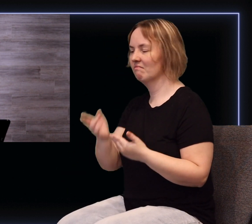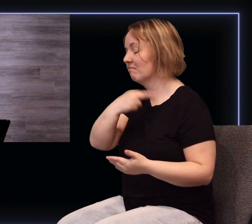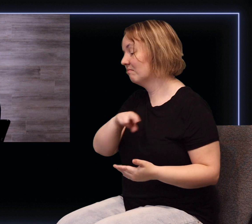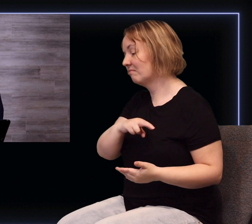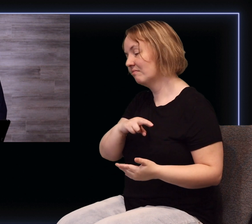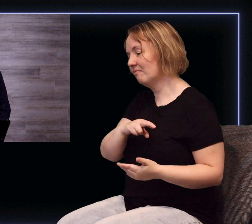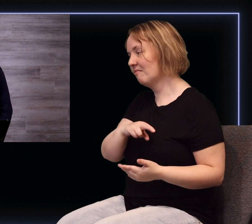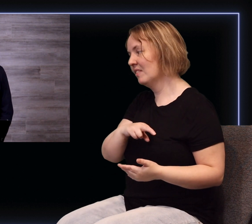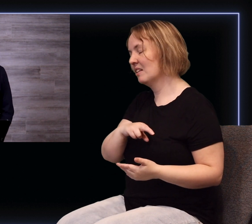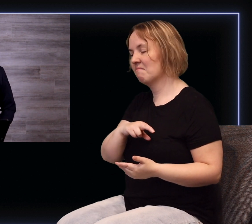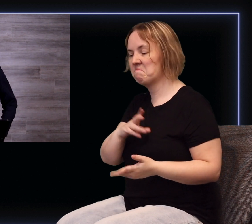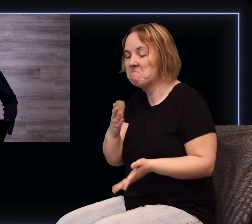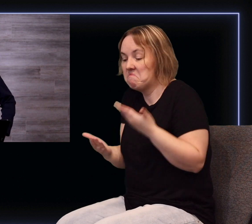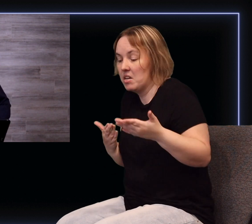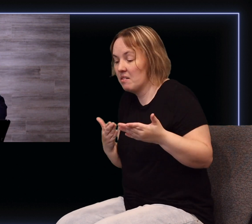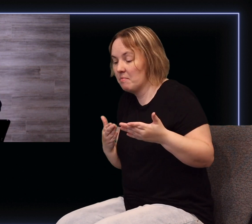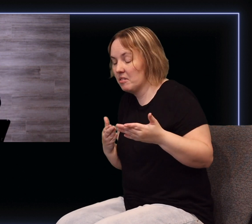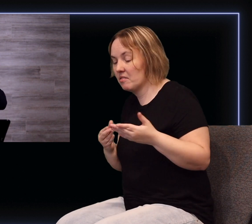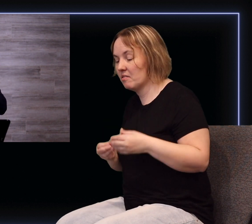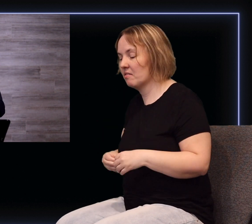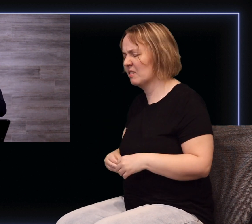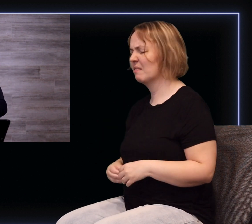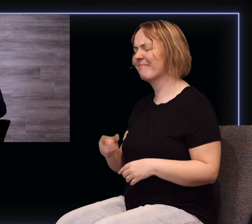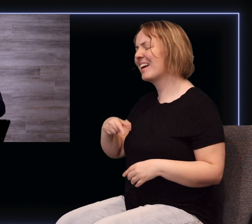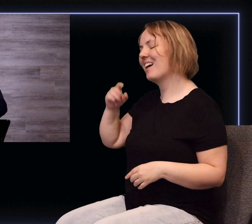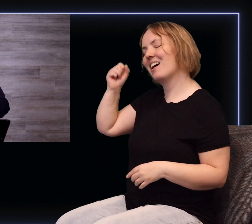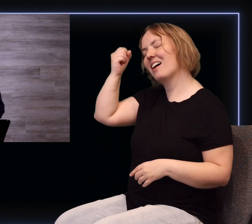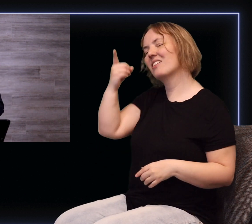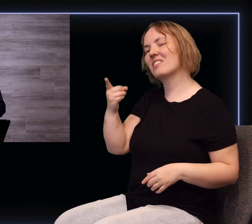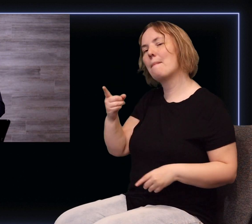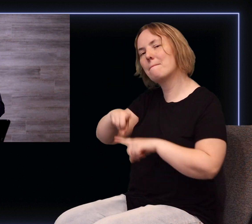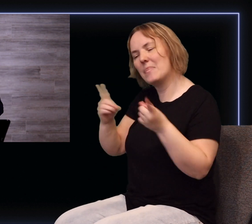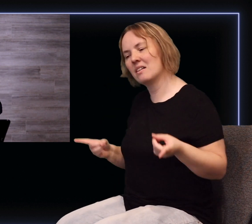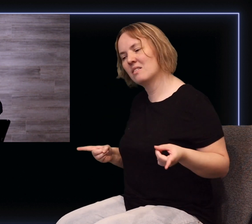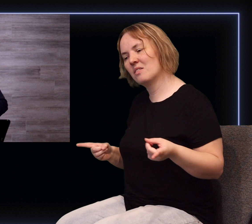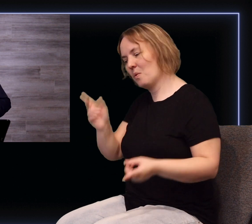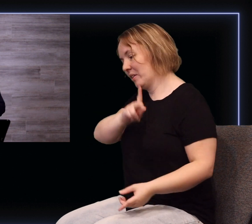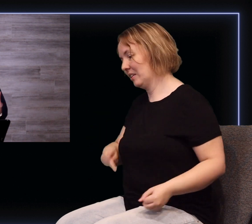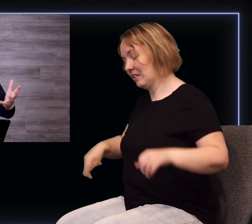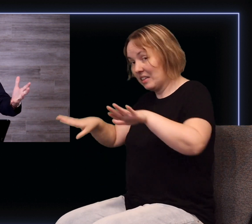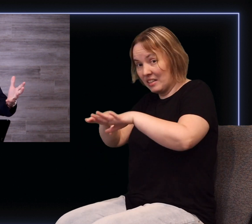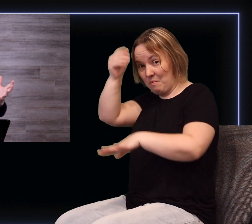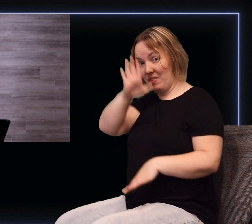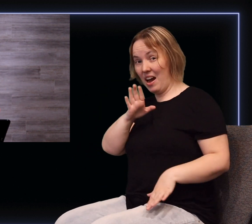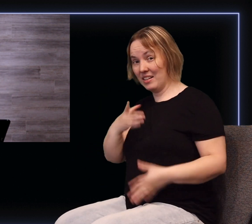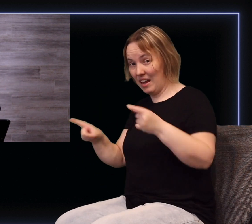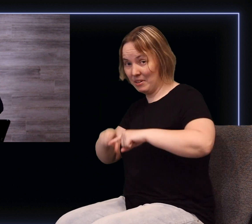some compartment and think you've got it figured out but when the kingdom of God is actually happening in your life breaking forth through your